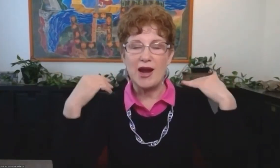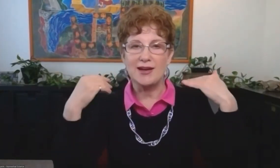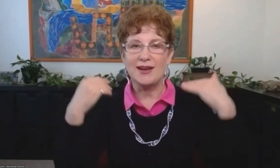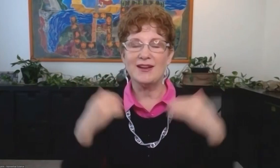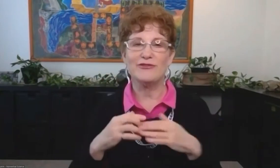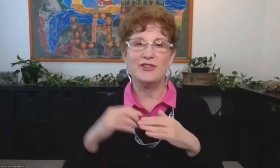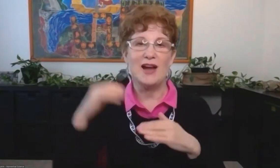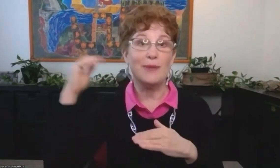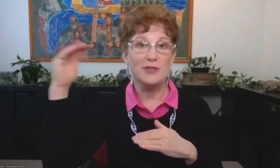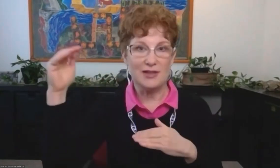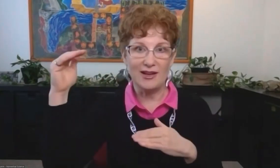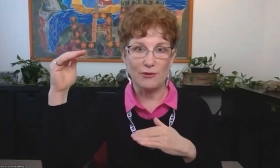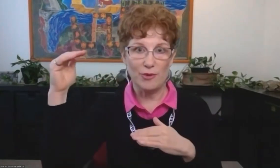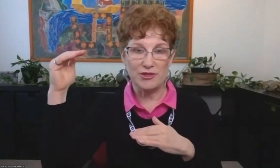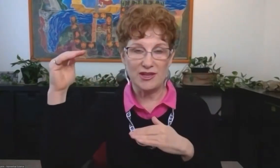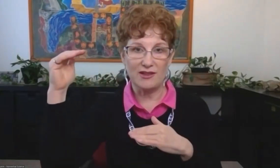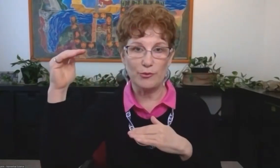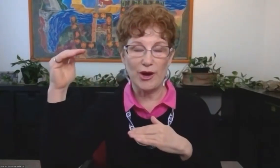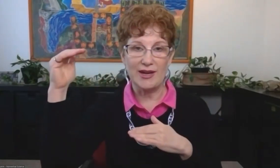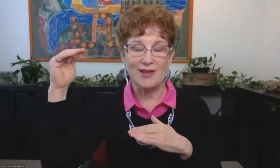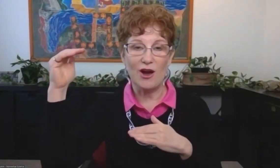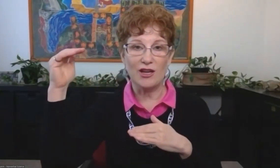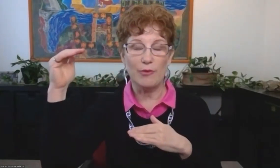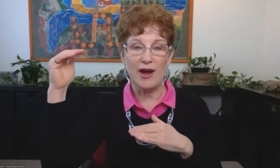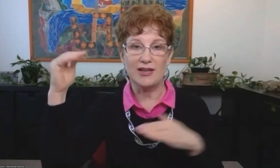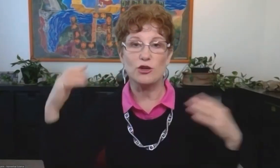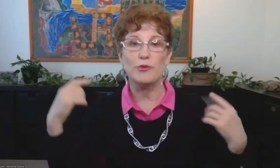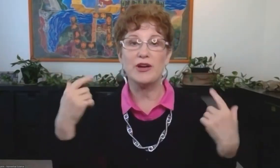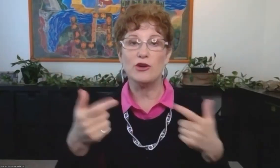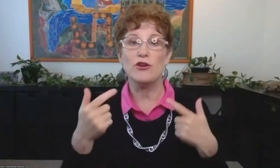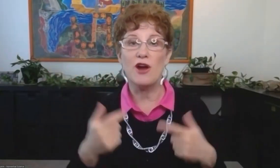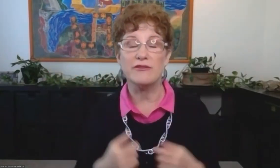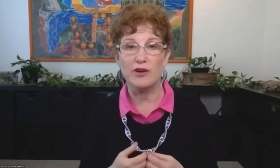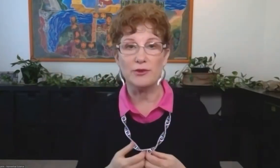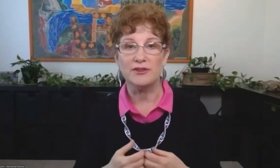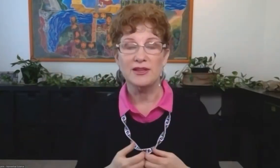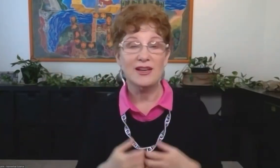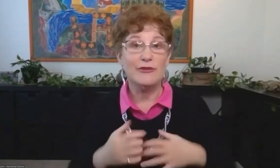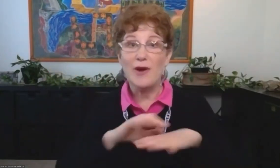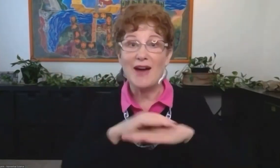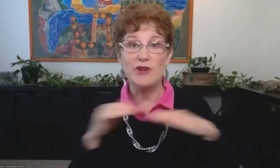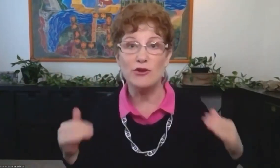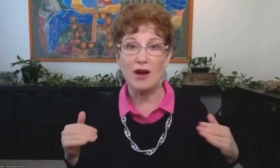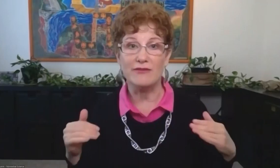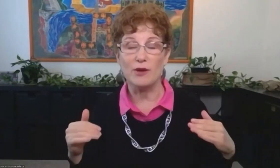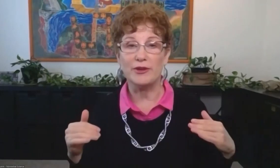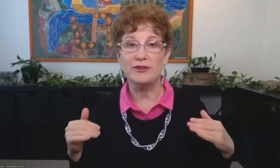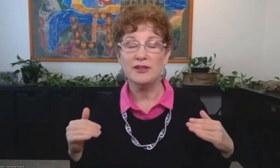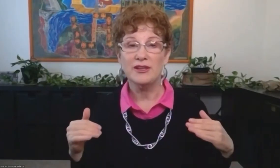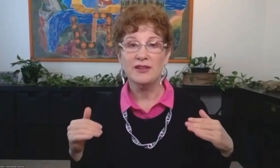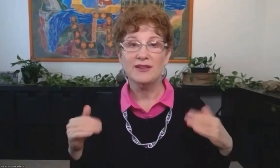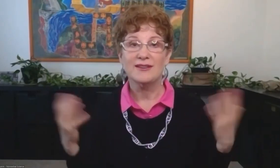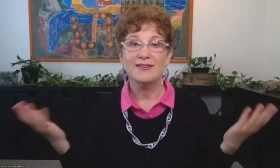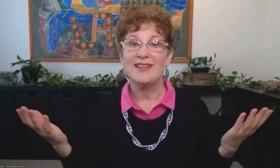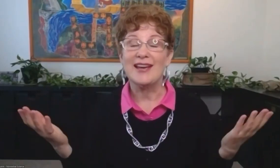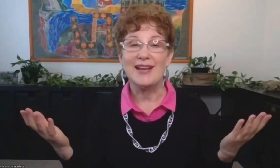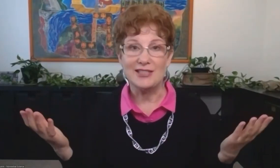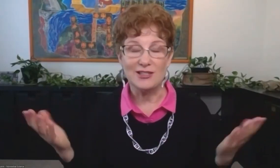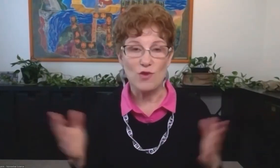full brain. And if up to 93% of their brain is occupied interpreting your nonverbal, if you have no nonverbal,